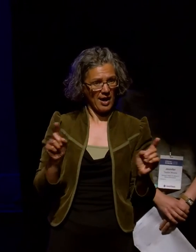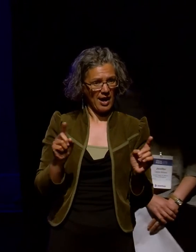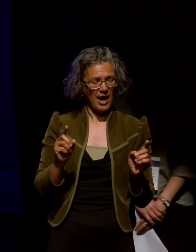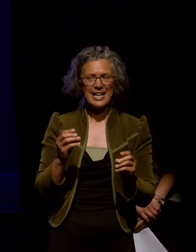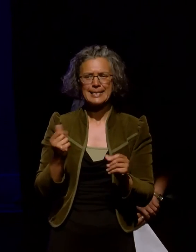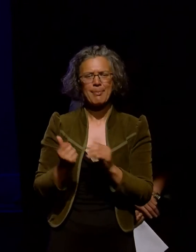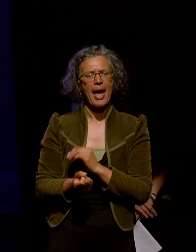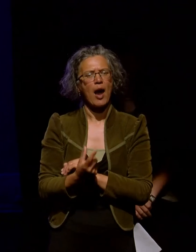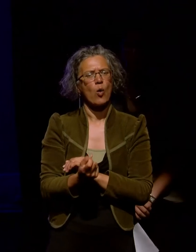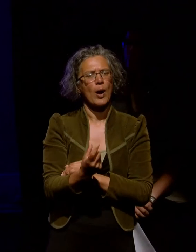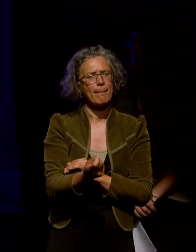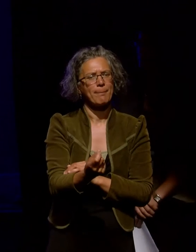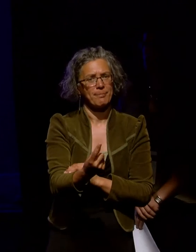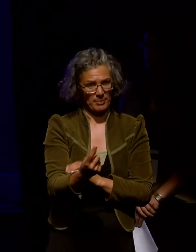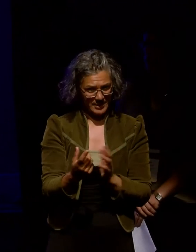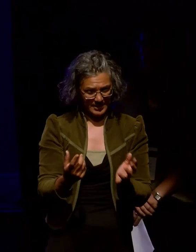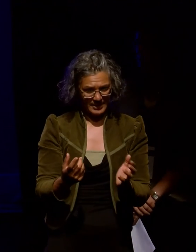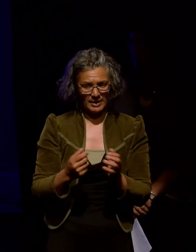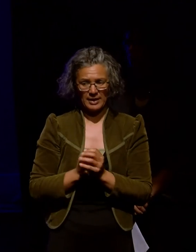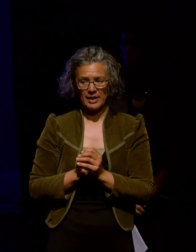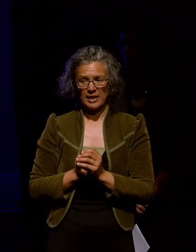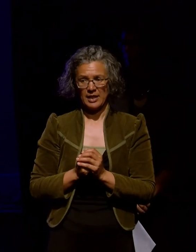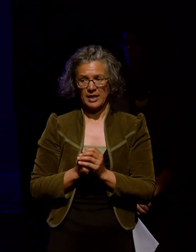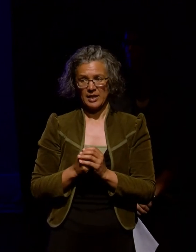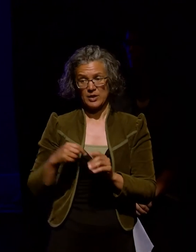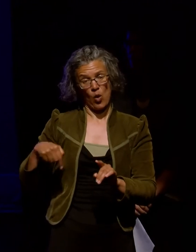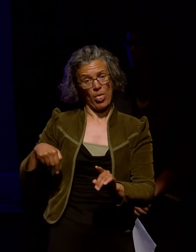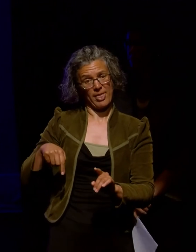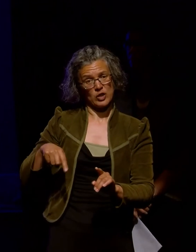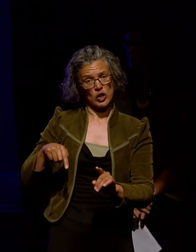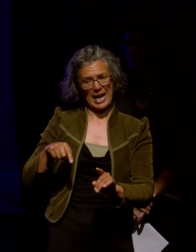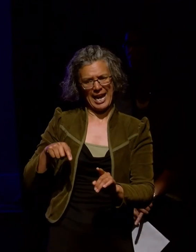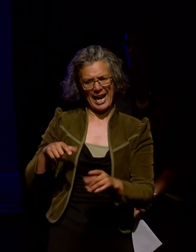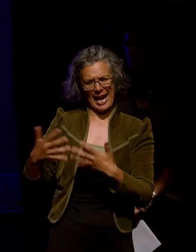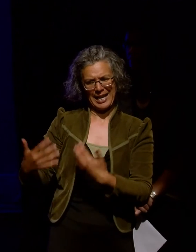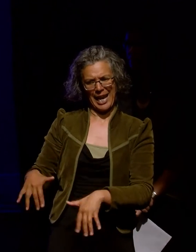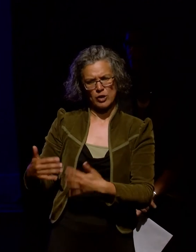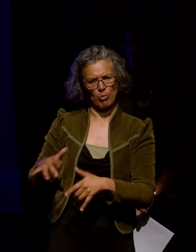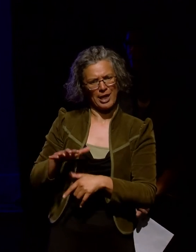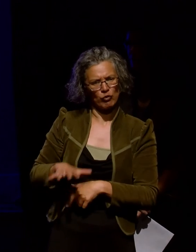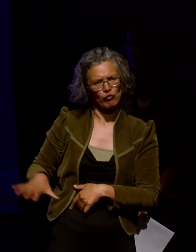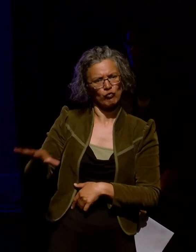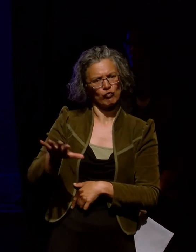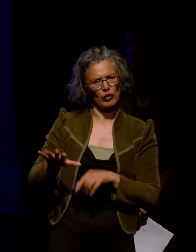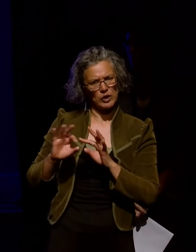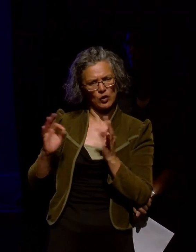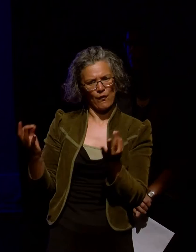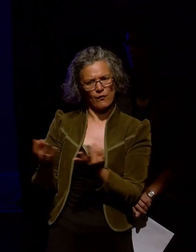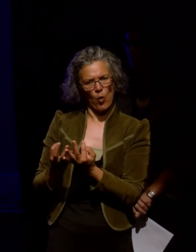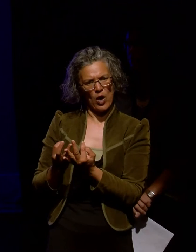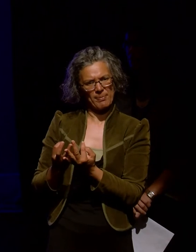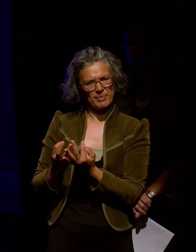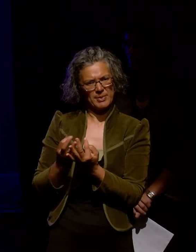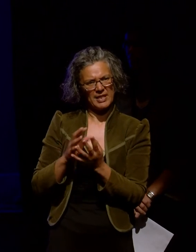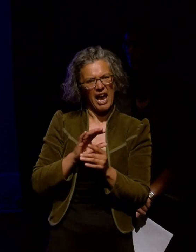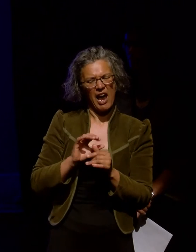outcomes as has been said. This year a group of Canterbury regional forum attendees got together a few months after the regional